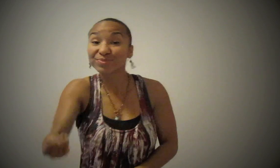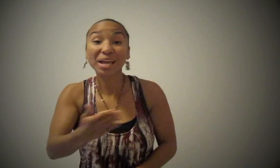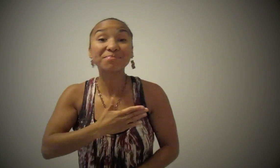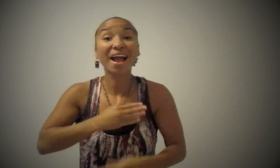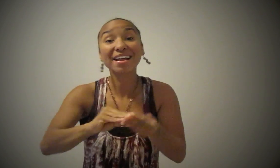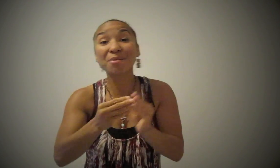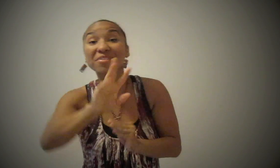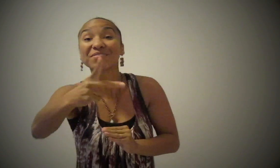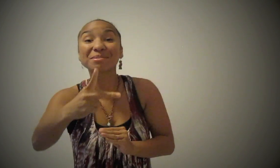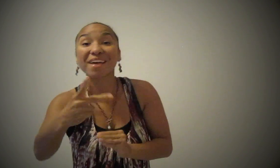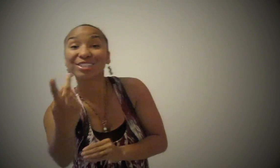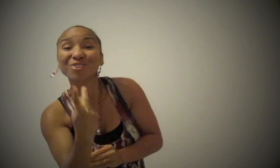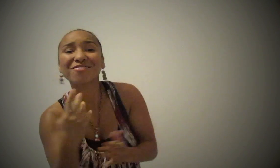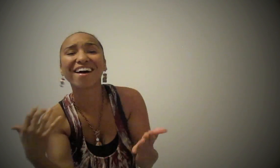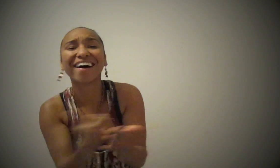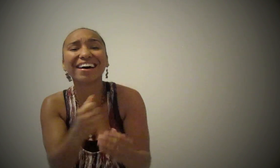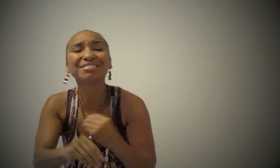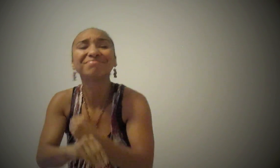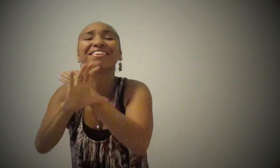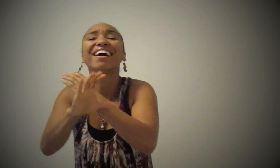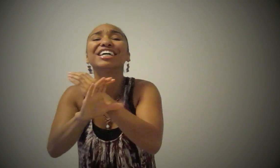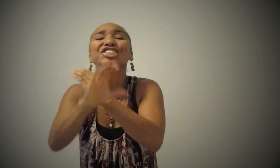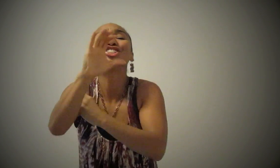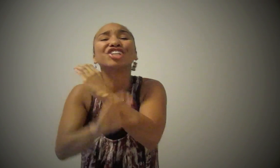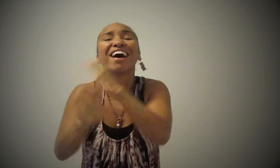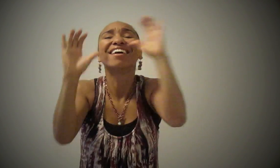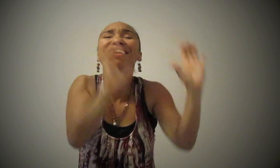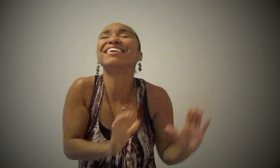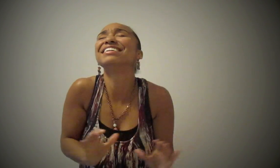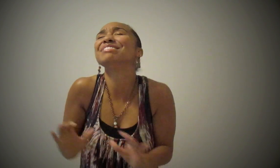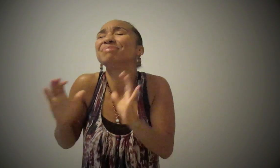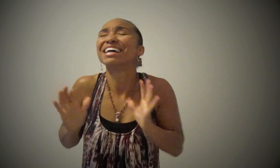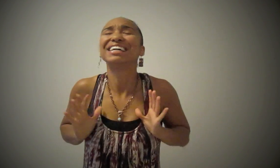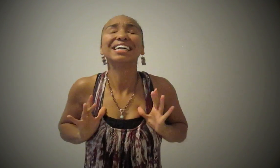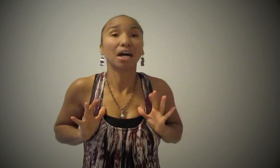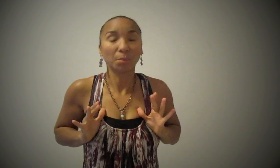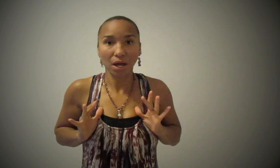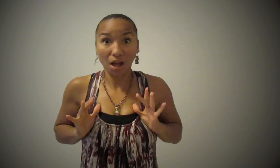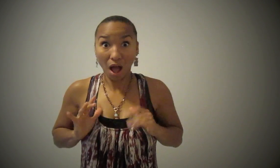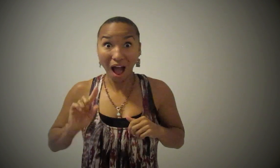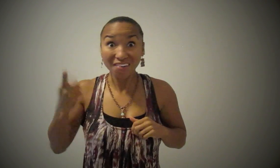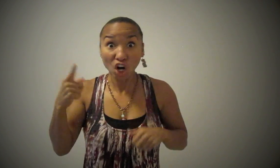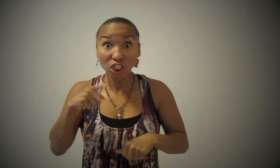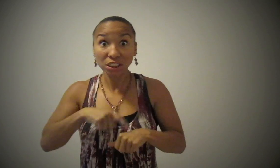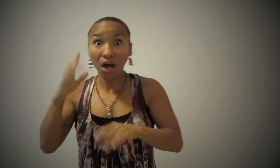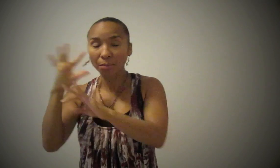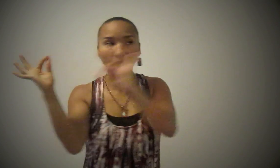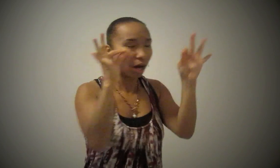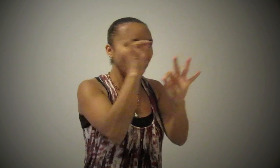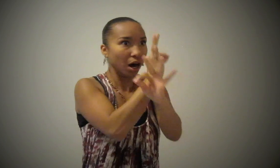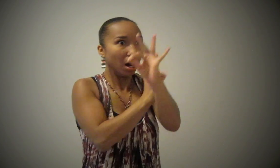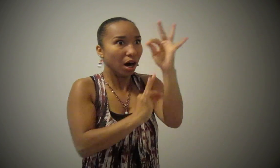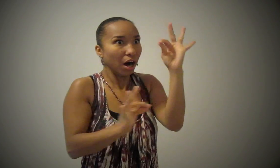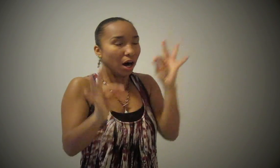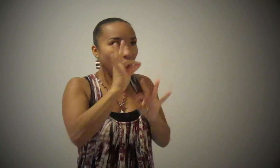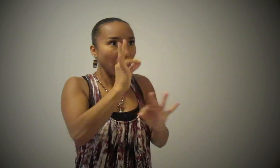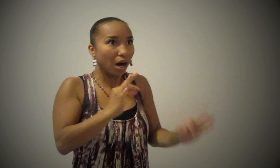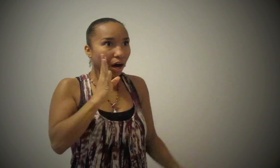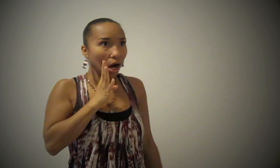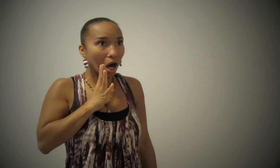maybe It's hard to look right at you, baby But here's my number, so call me